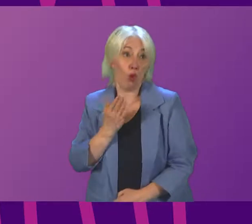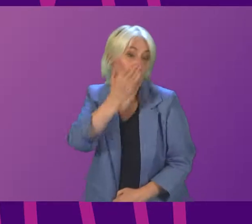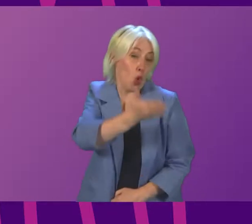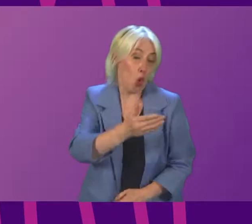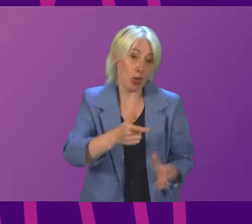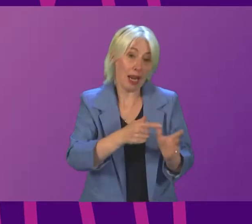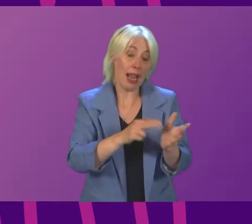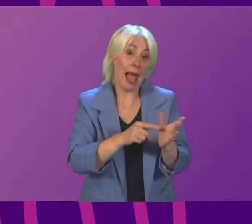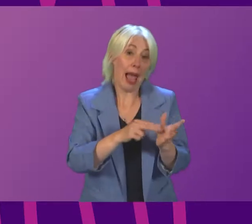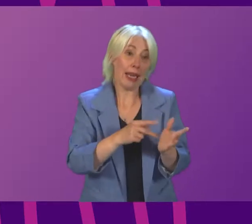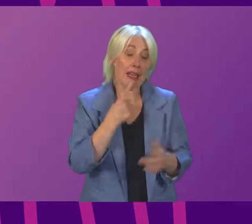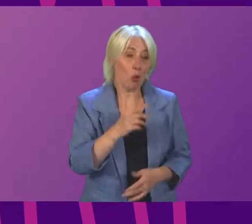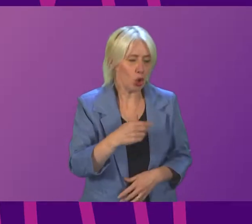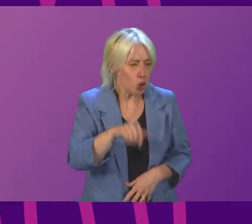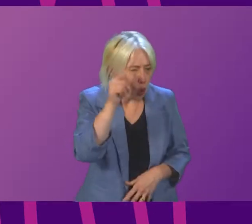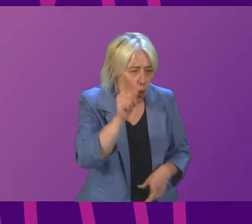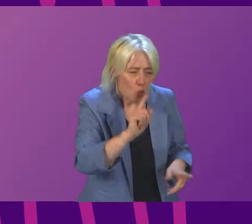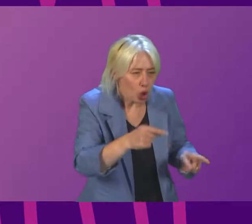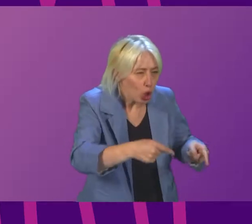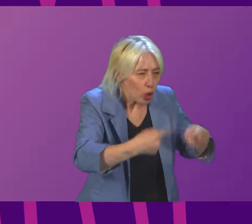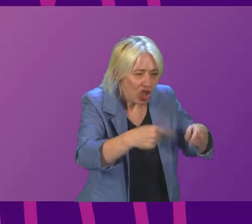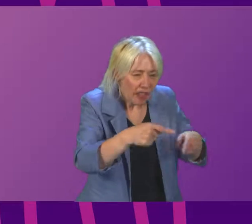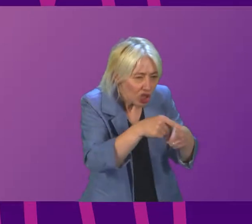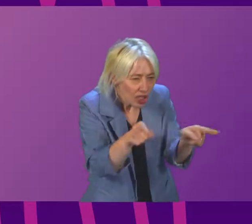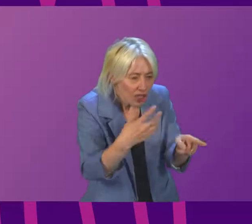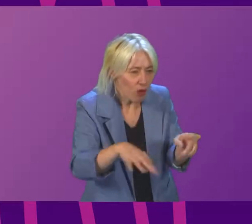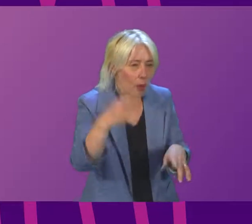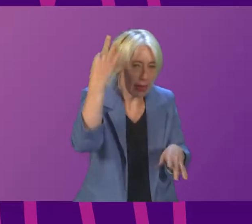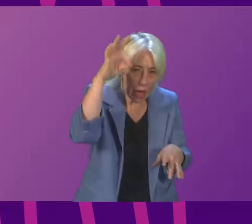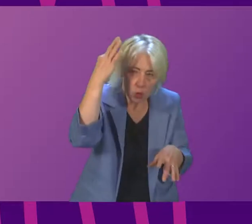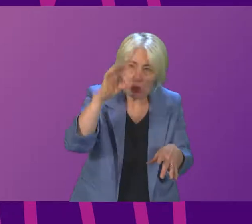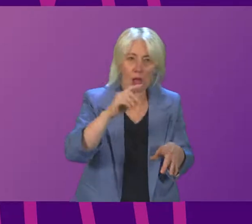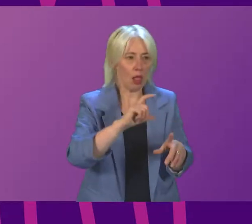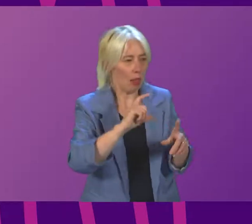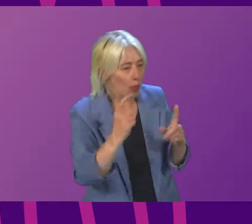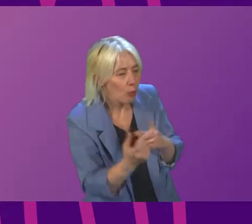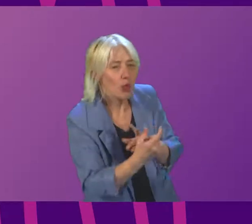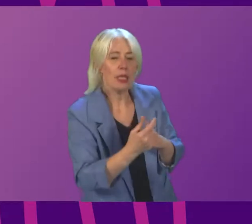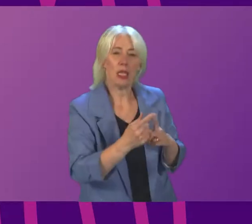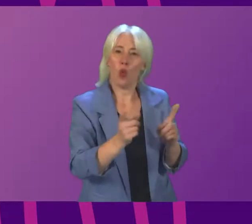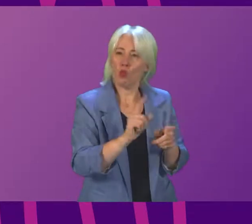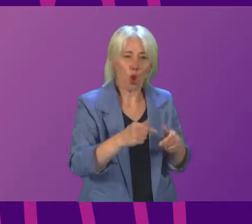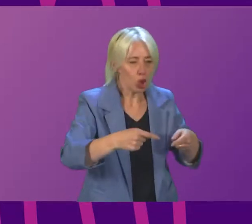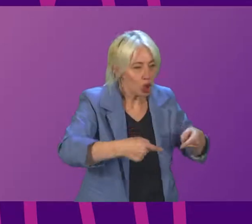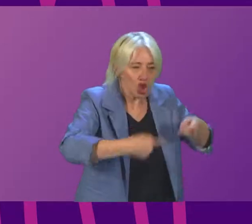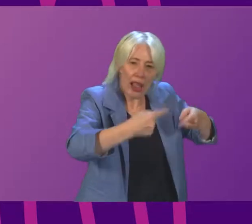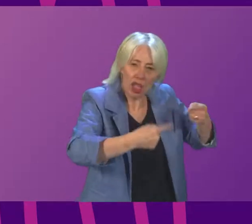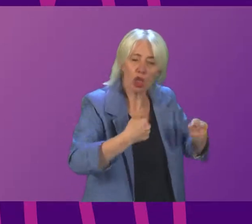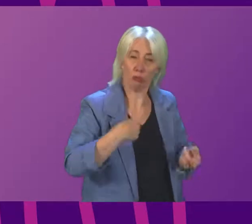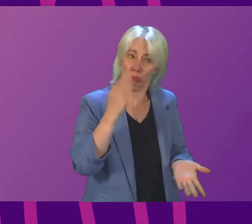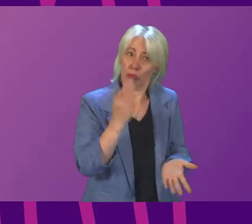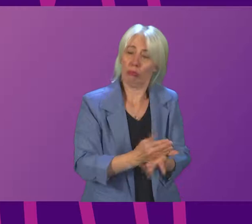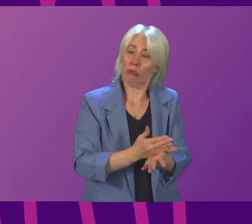to hear it firsthand the challenges that are faced by the local authority and the local community in Annan. I entirely understand